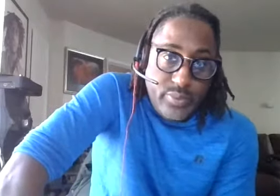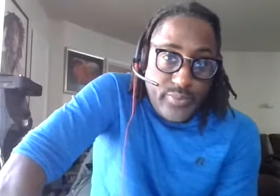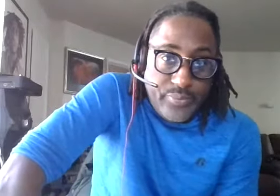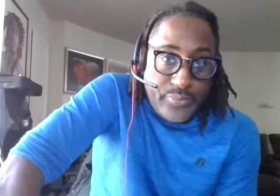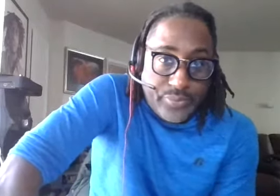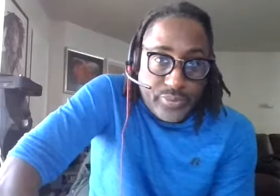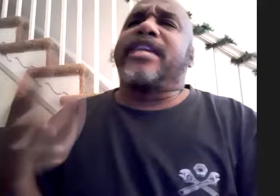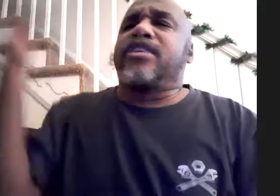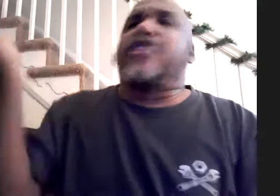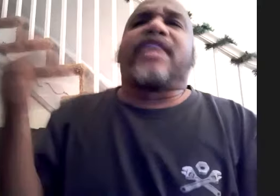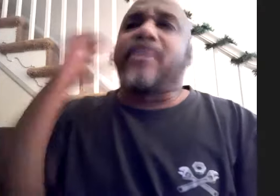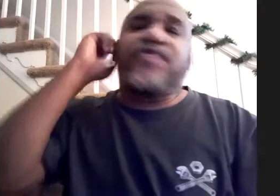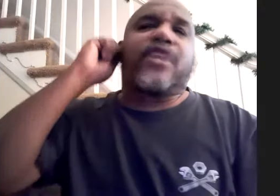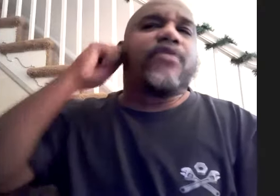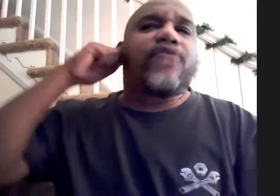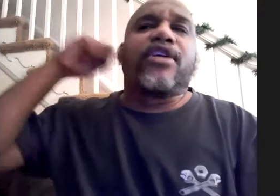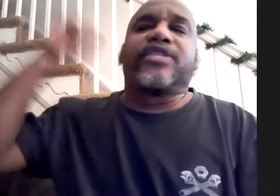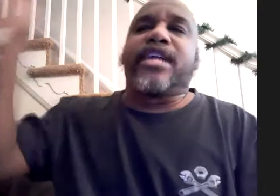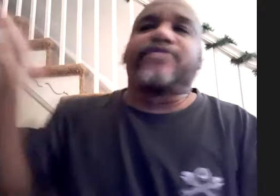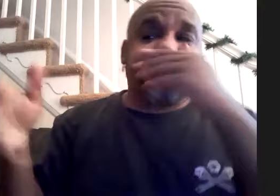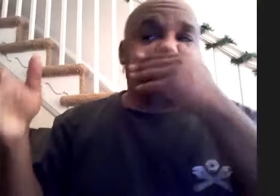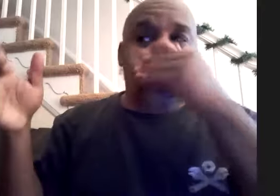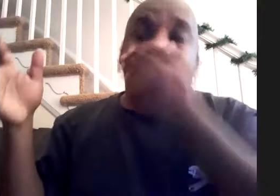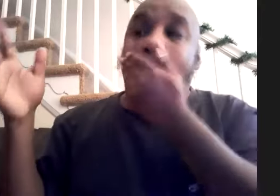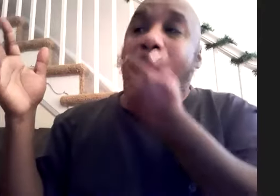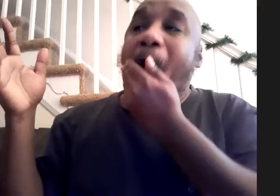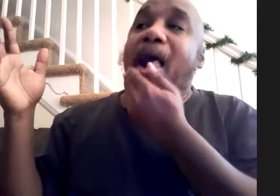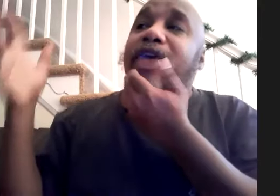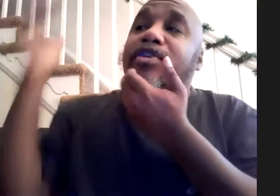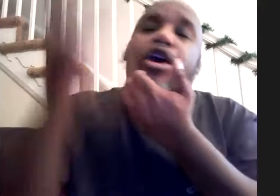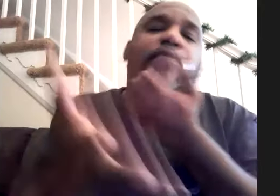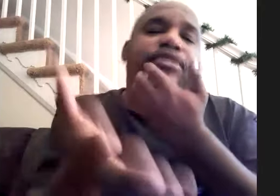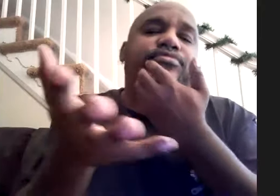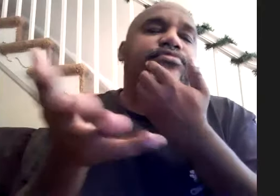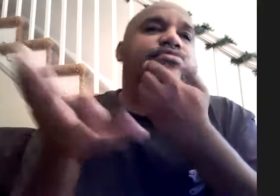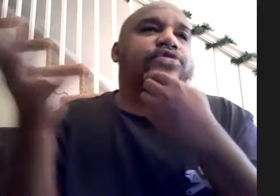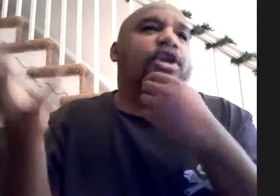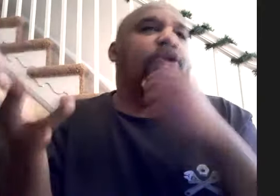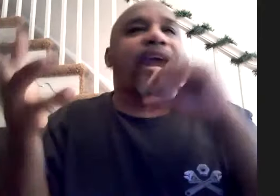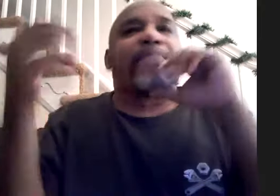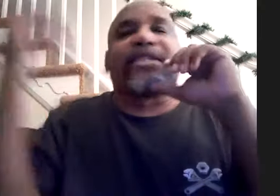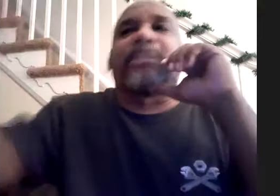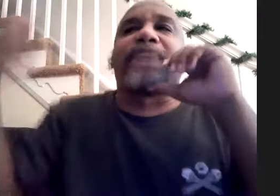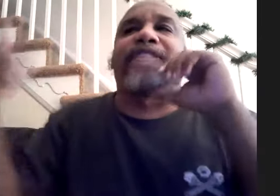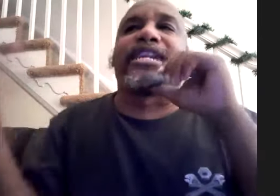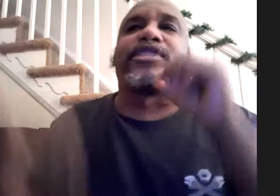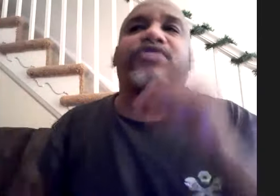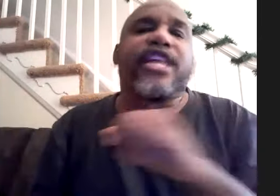they and they you know they came up they've come over here and then you know uh arman the guy basically passed down to his kids